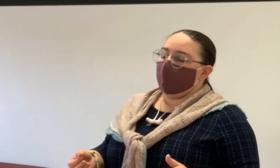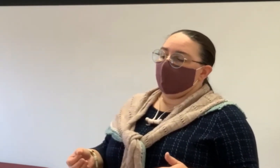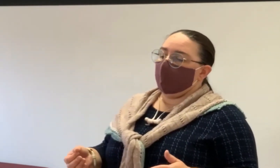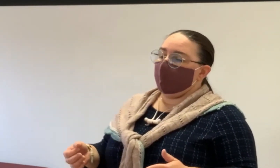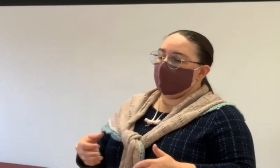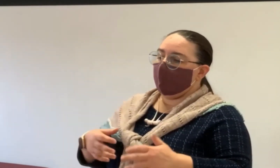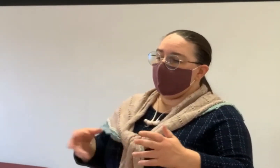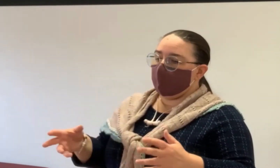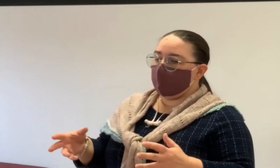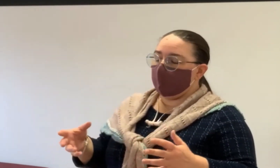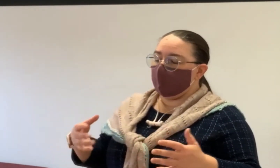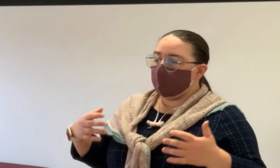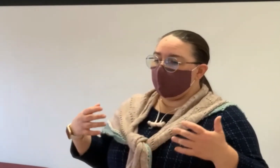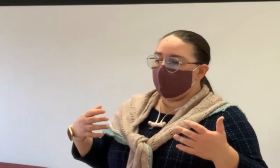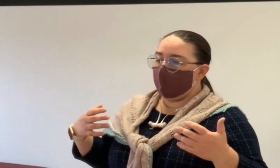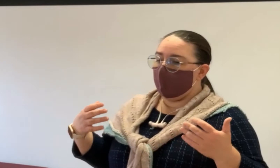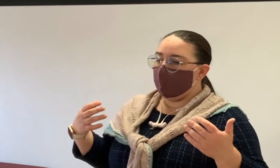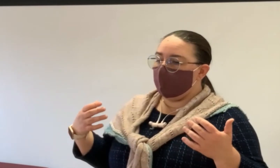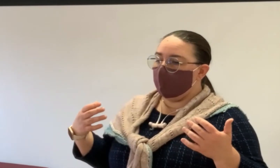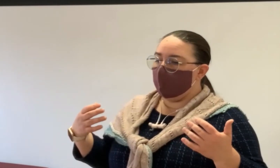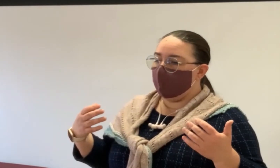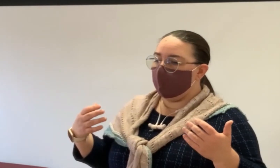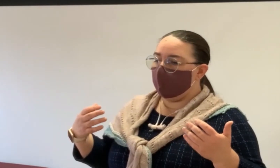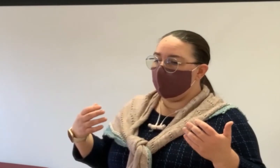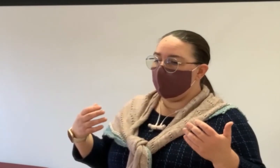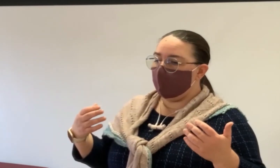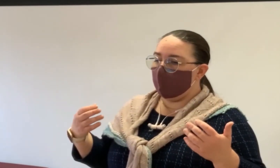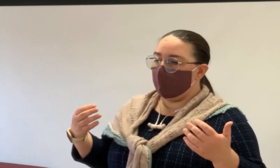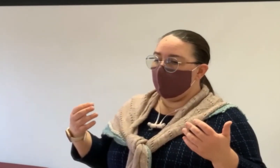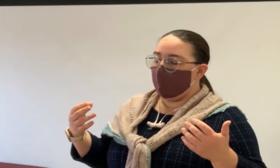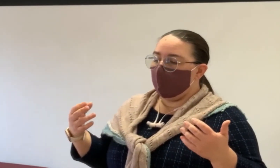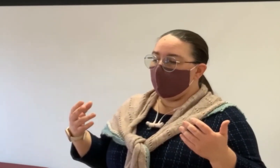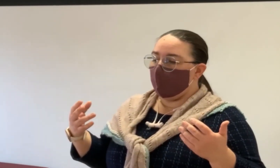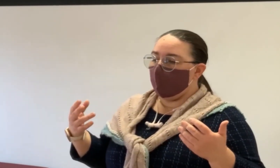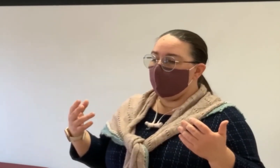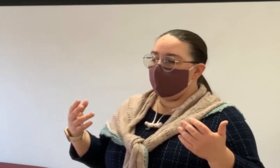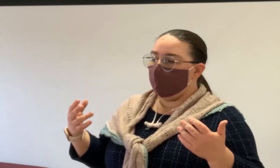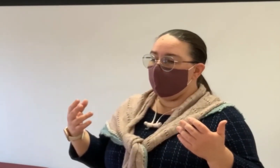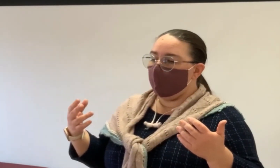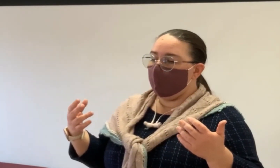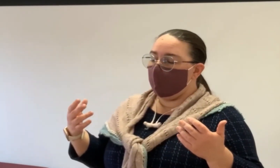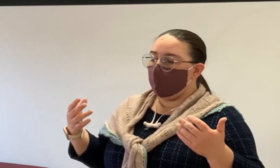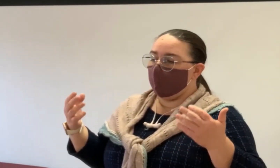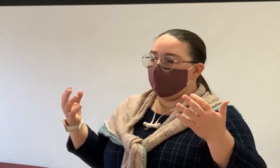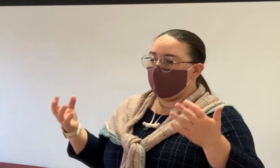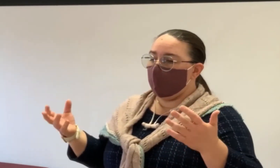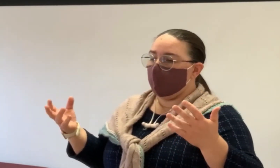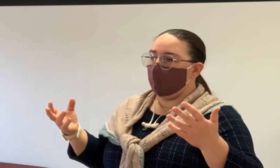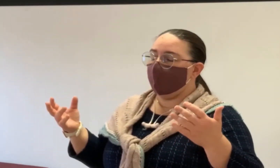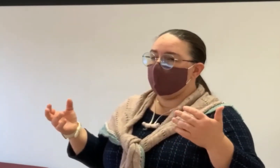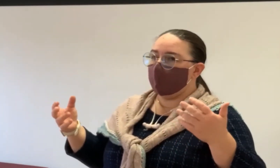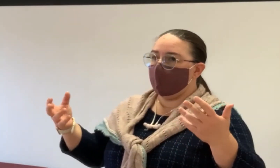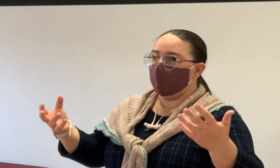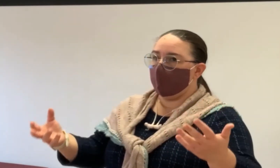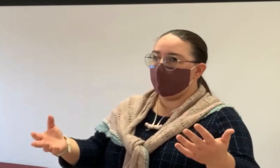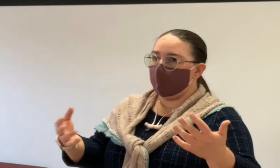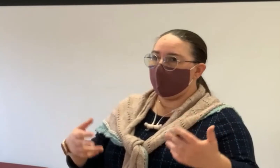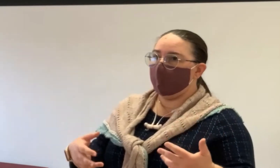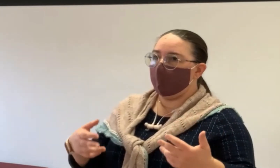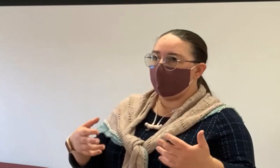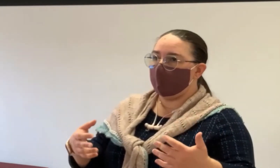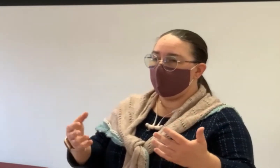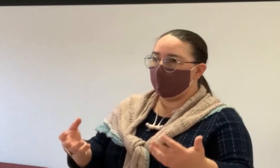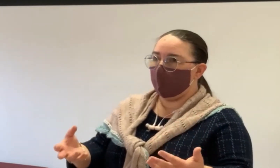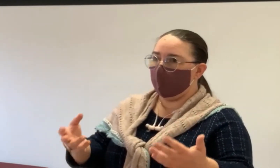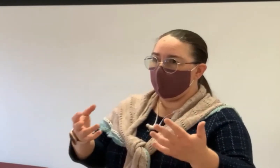So you think about all these things and you know, we obviously, one of